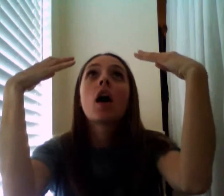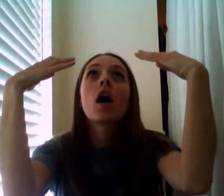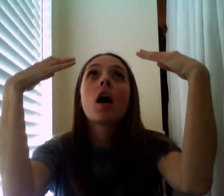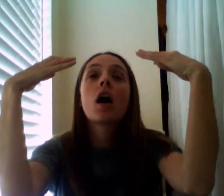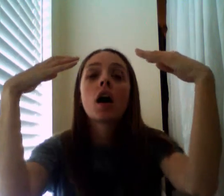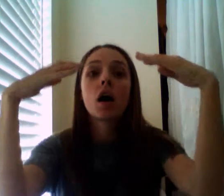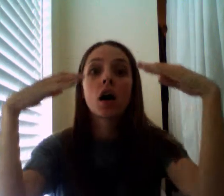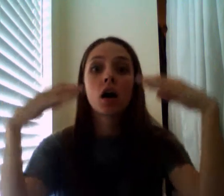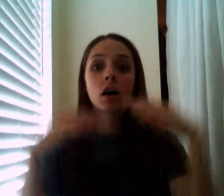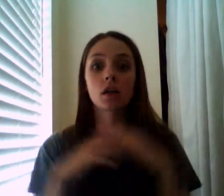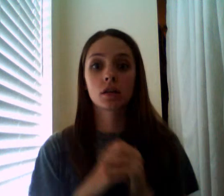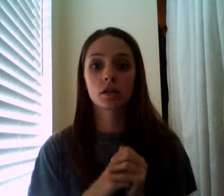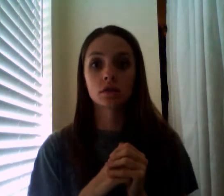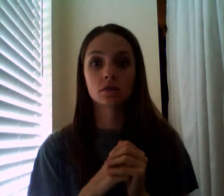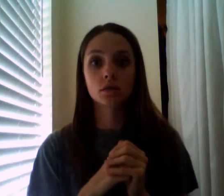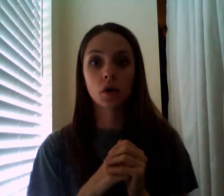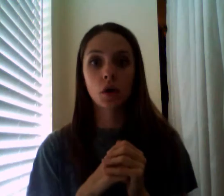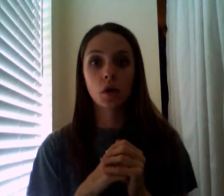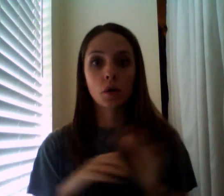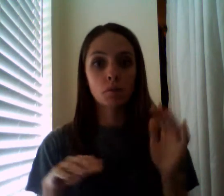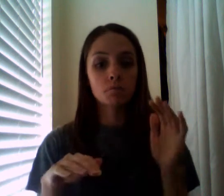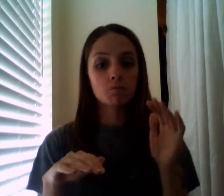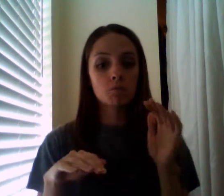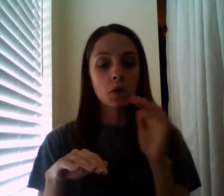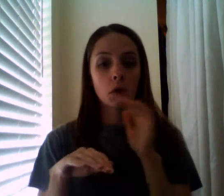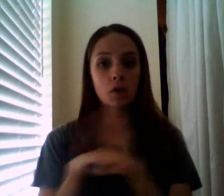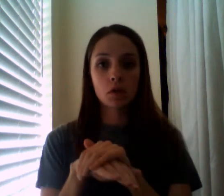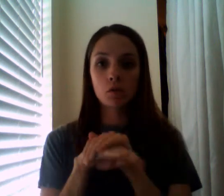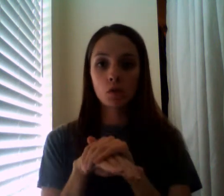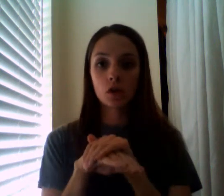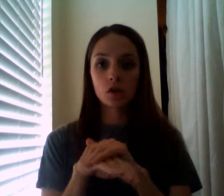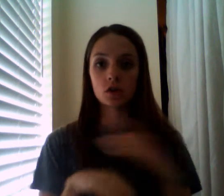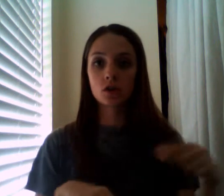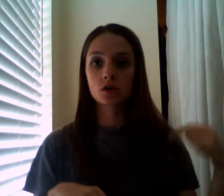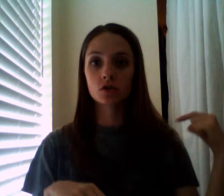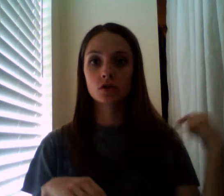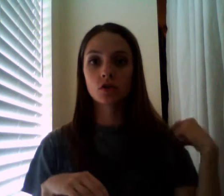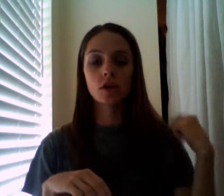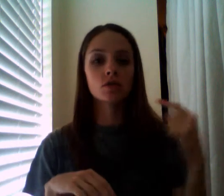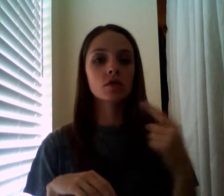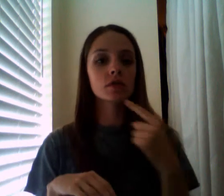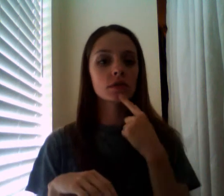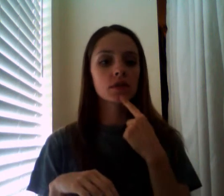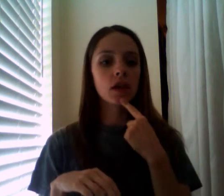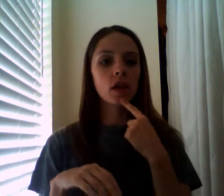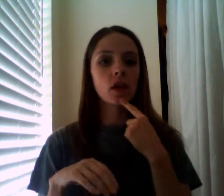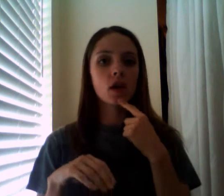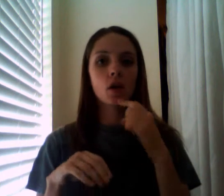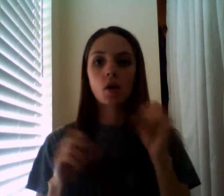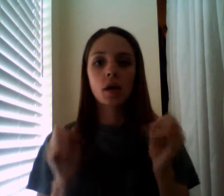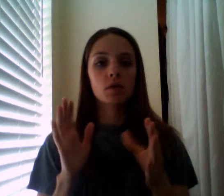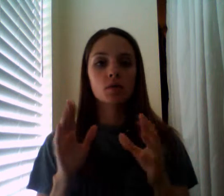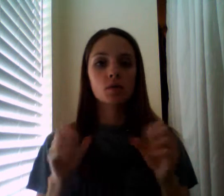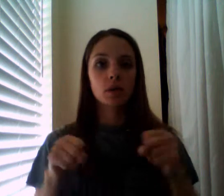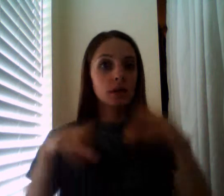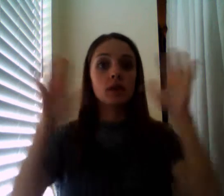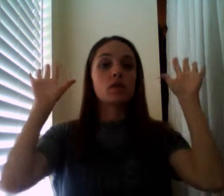now the British general who's in charge of Boston says okay we surrender but if you don't let us leave peacefully